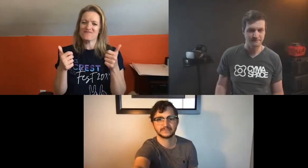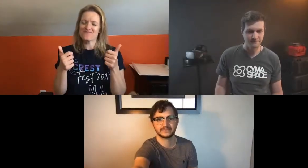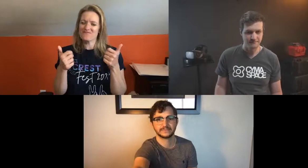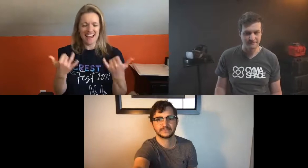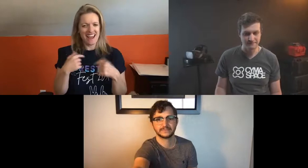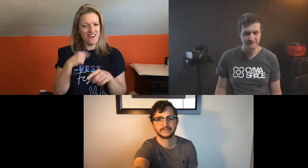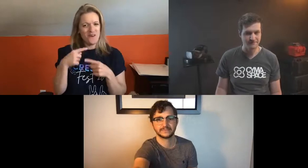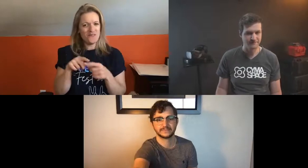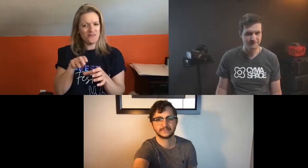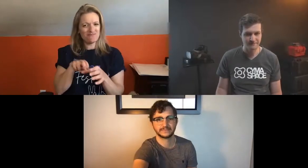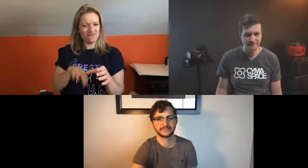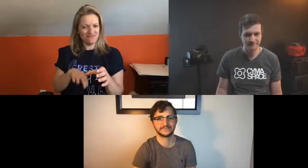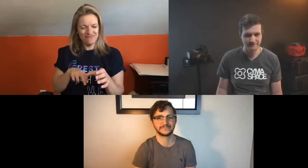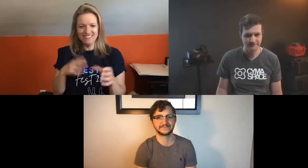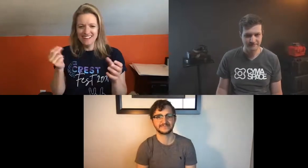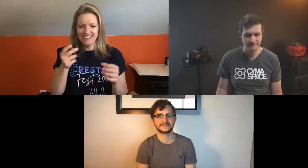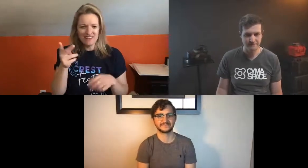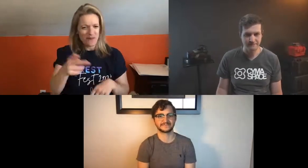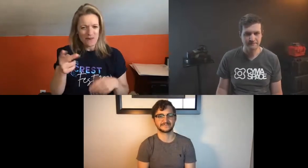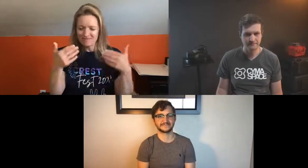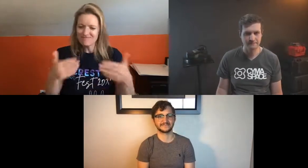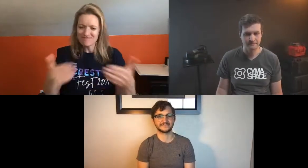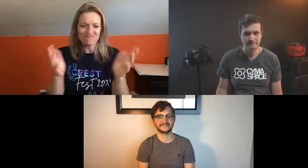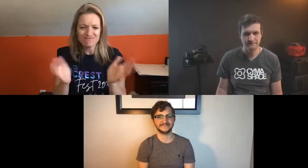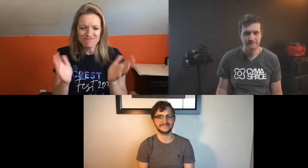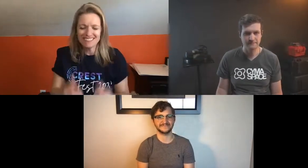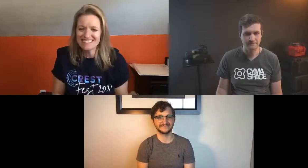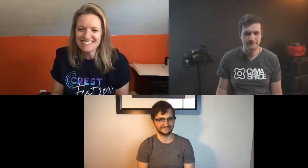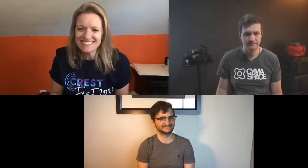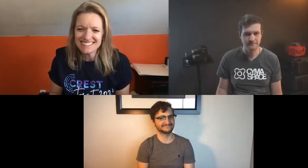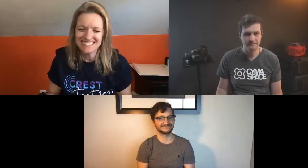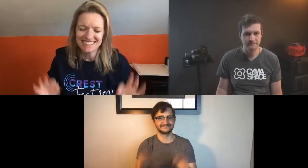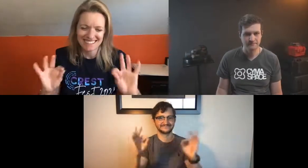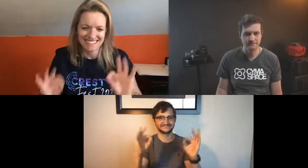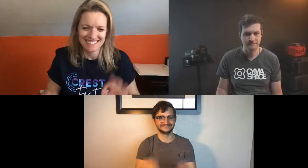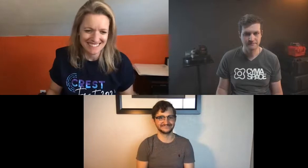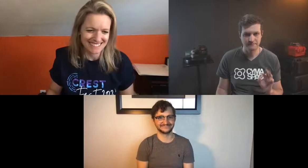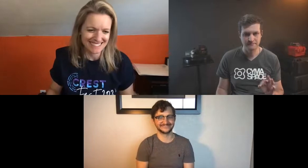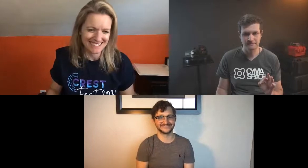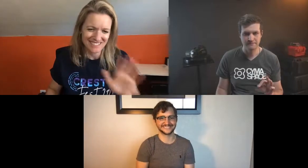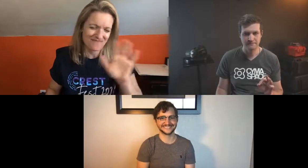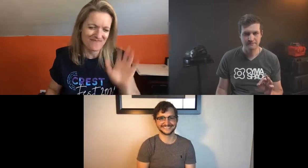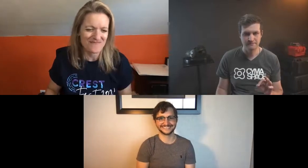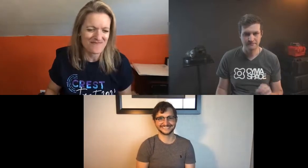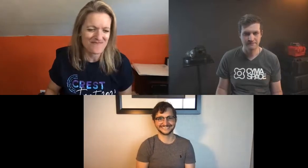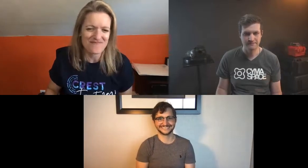great all right well with that i will turn off my video and let you two take it away